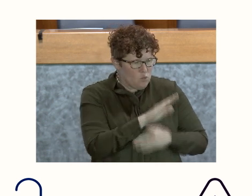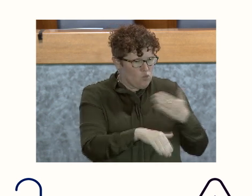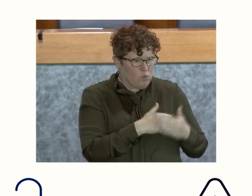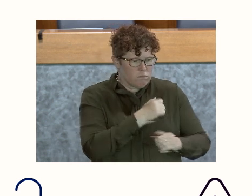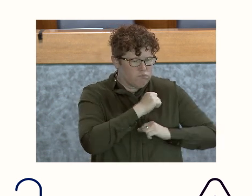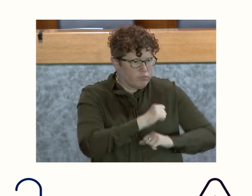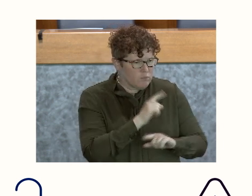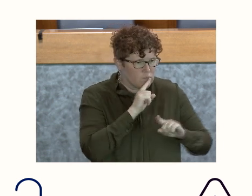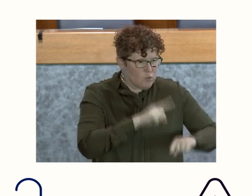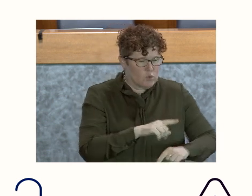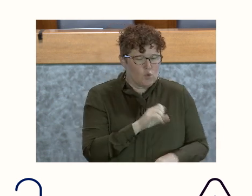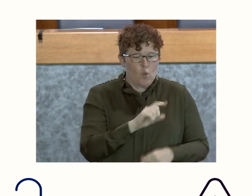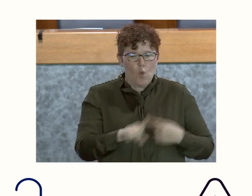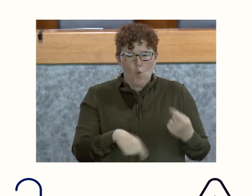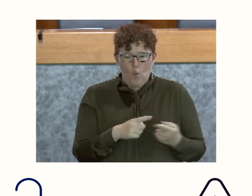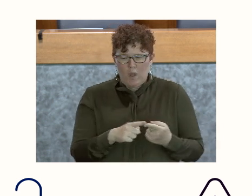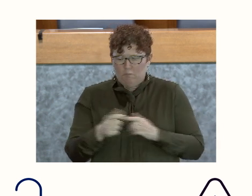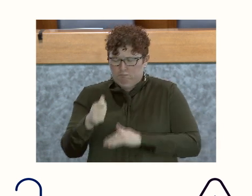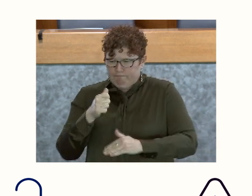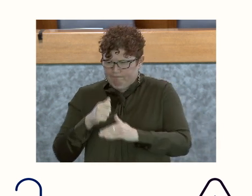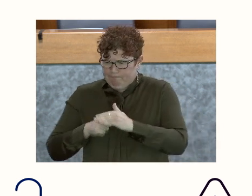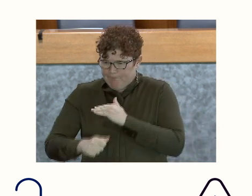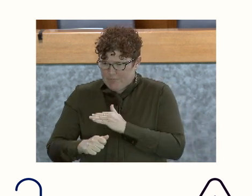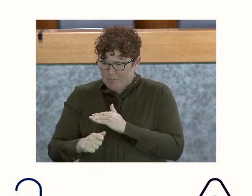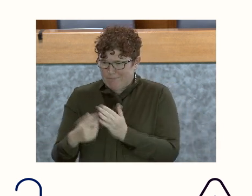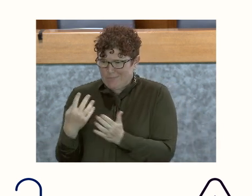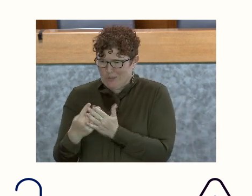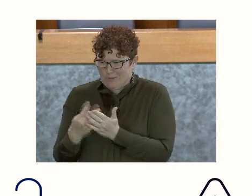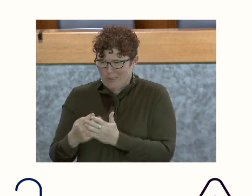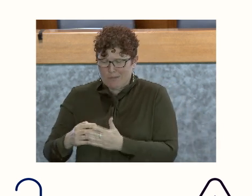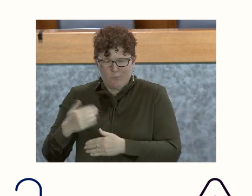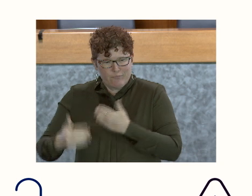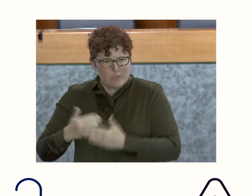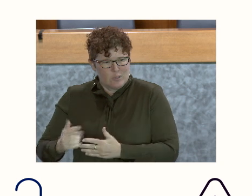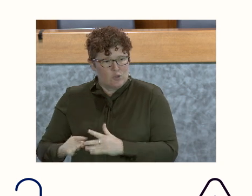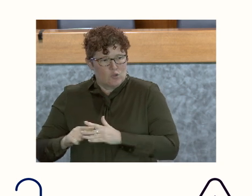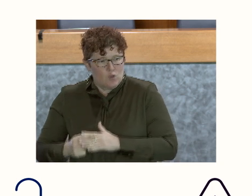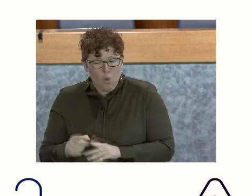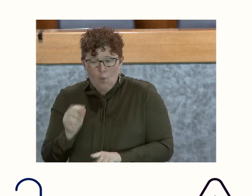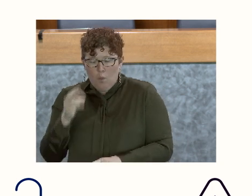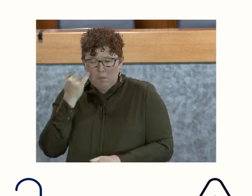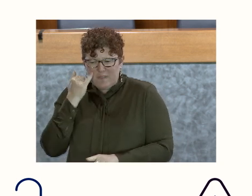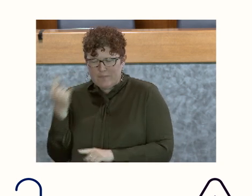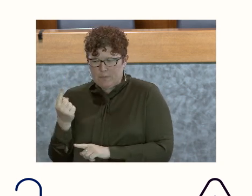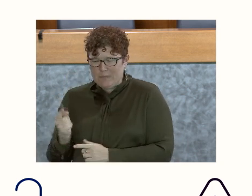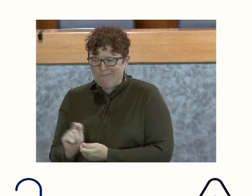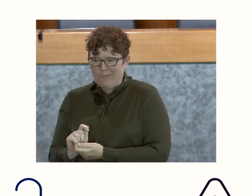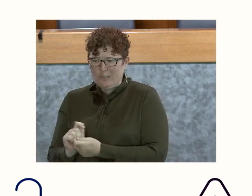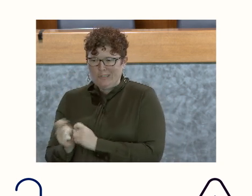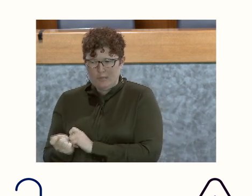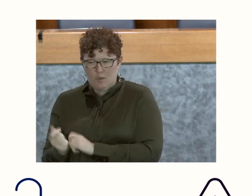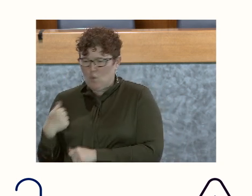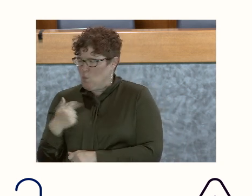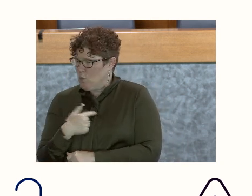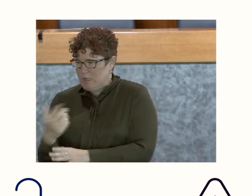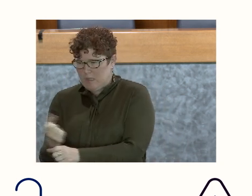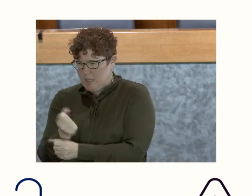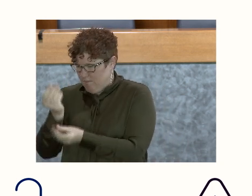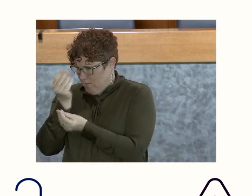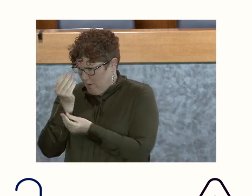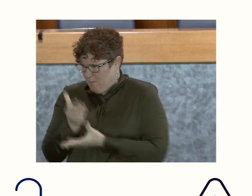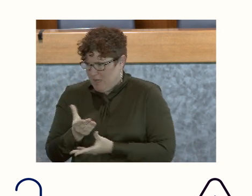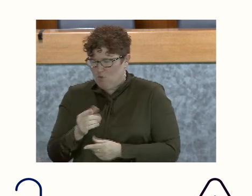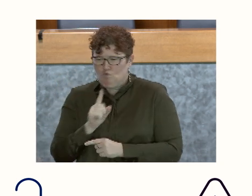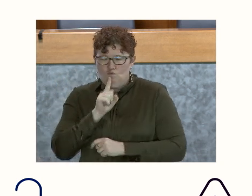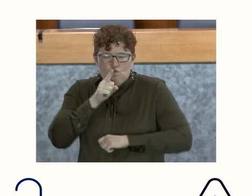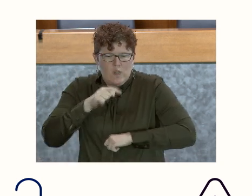as booking occurs at the local or regional level or as soon as there is a change to a protective order, we get that information through a virtual real